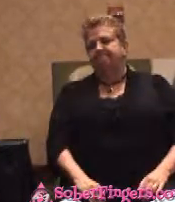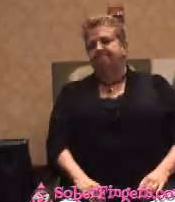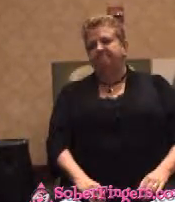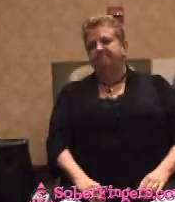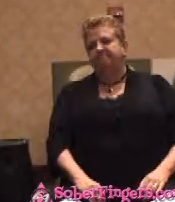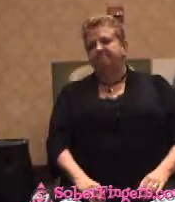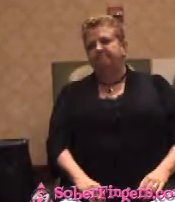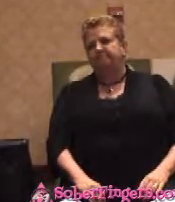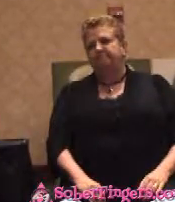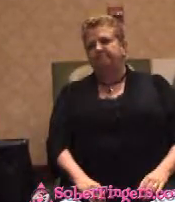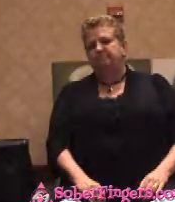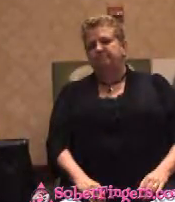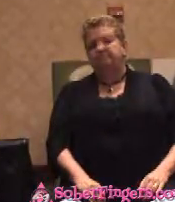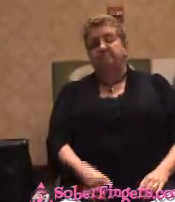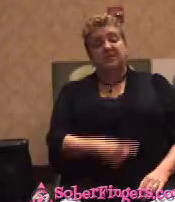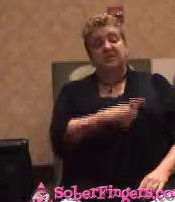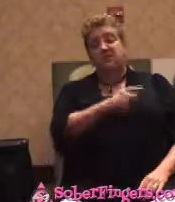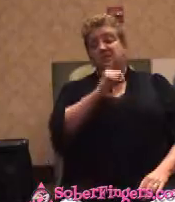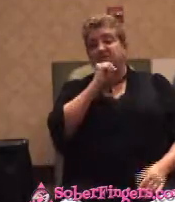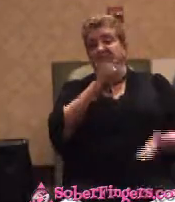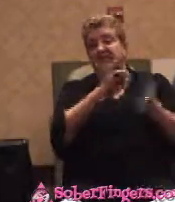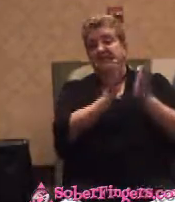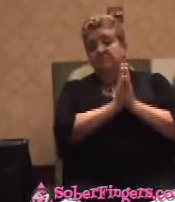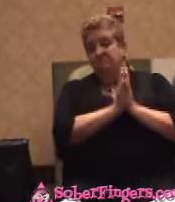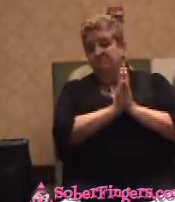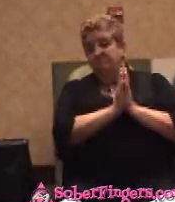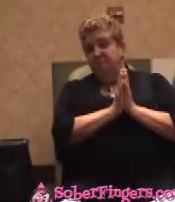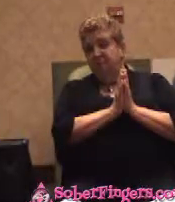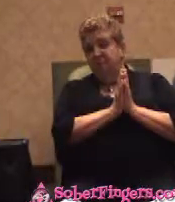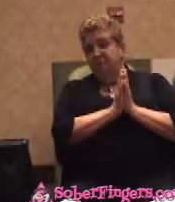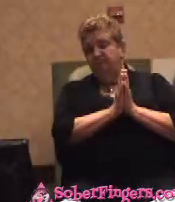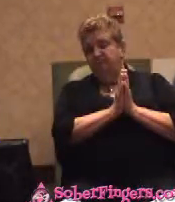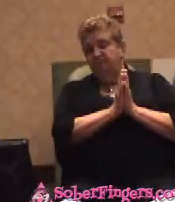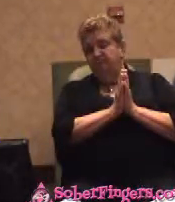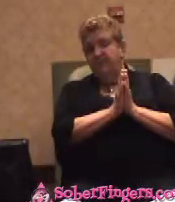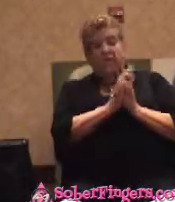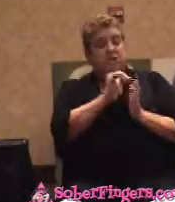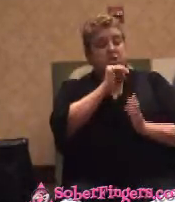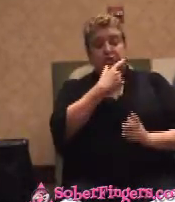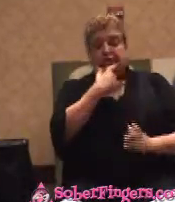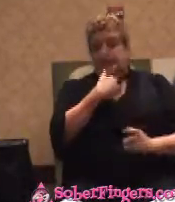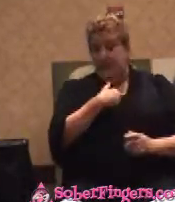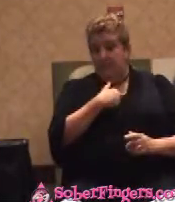She didn't ask me about this. She didn't tell me what she was going to do.